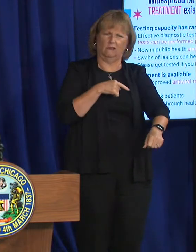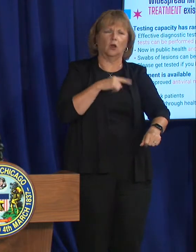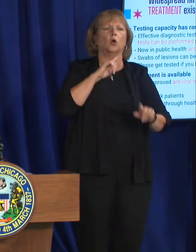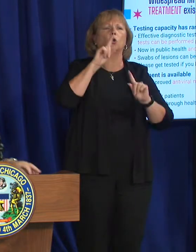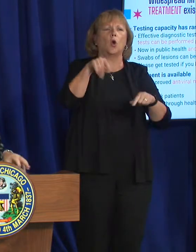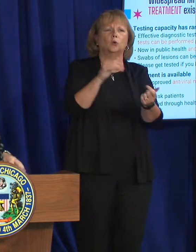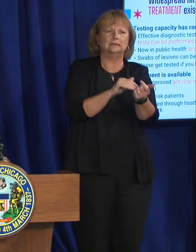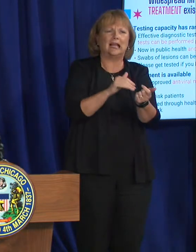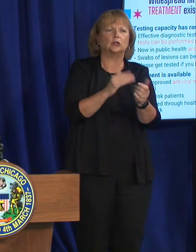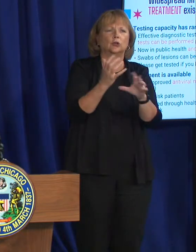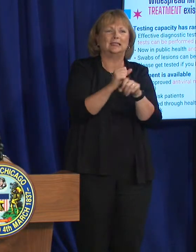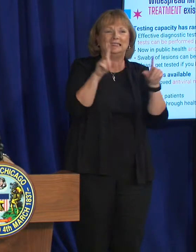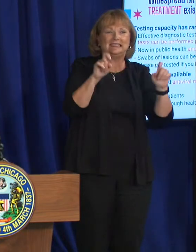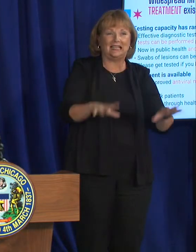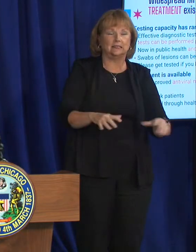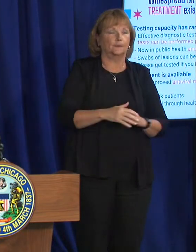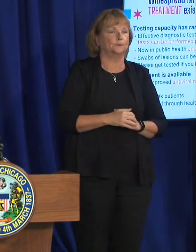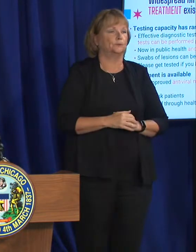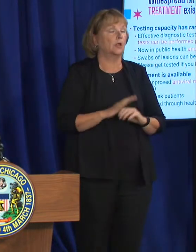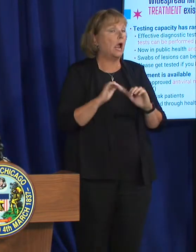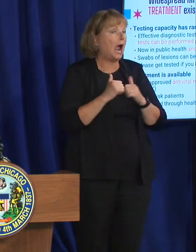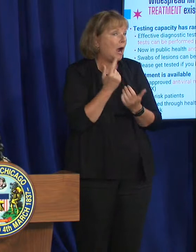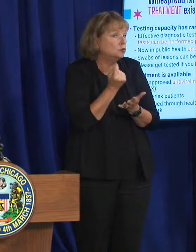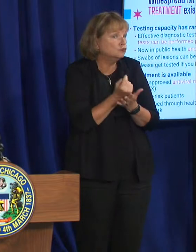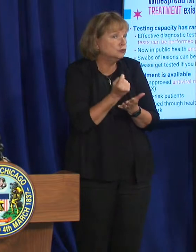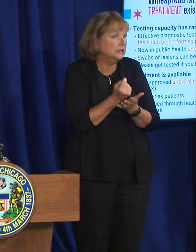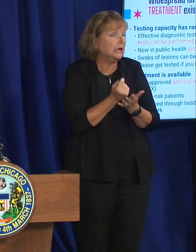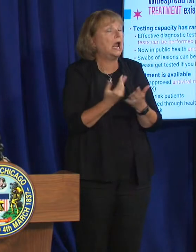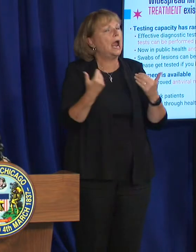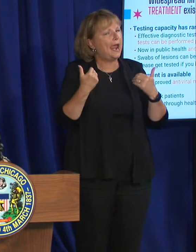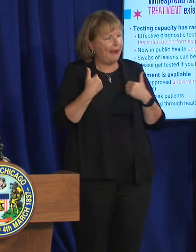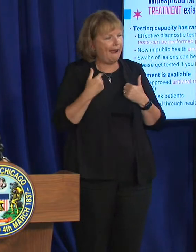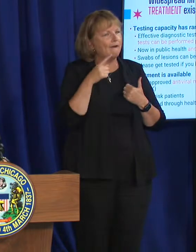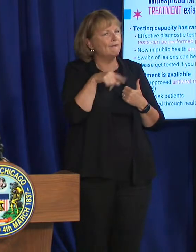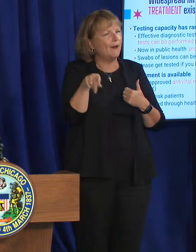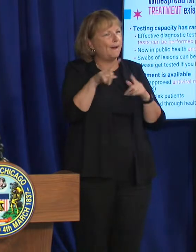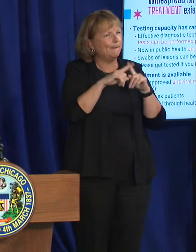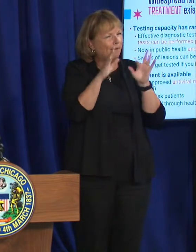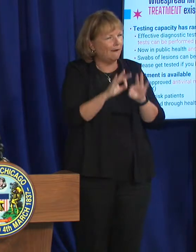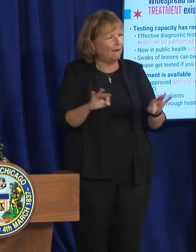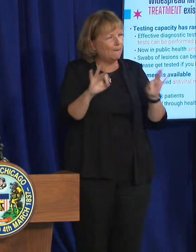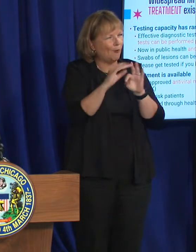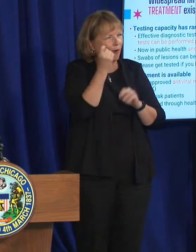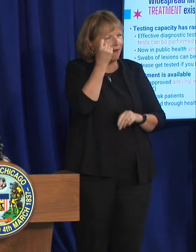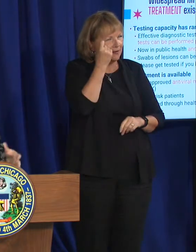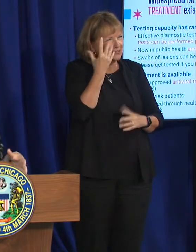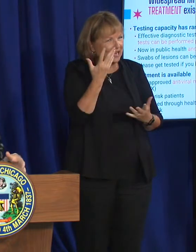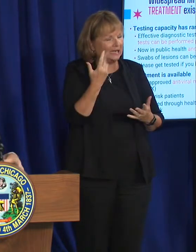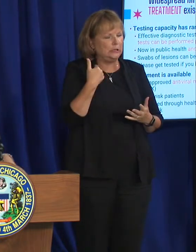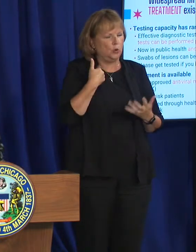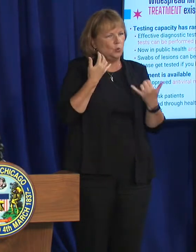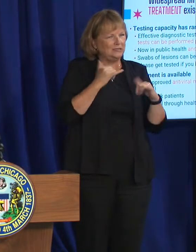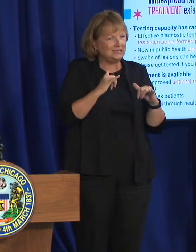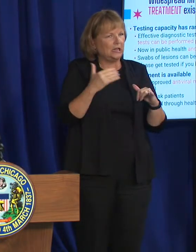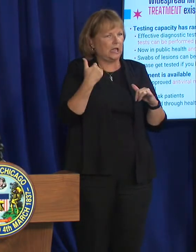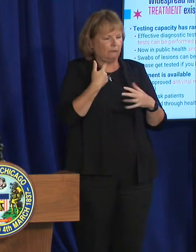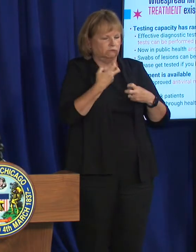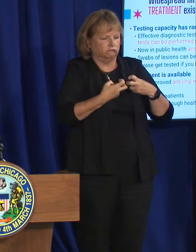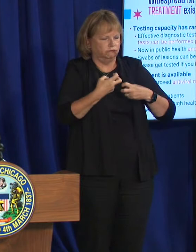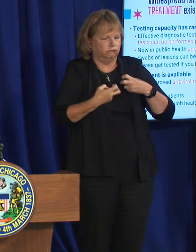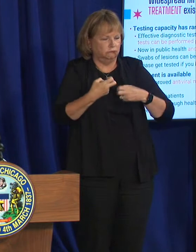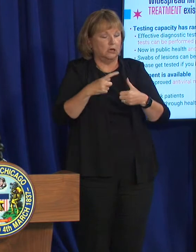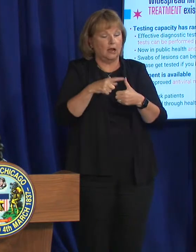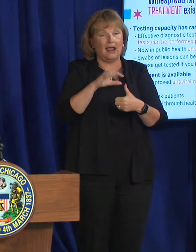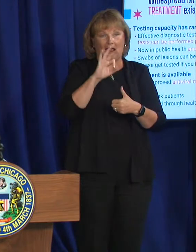get tested. Treatment is also available, but I want to emphasize there still are some barriers here. There's an